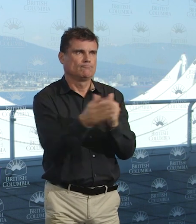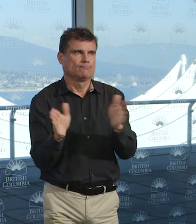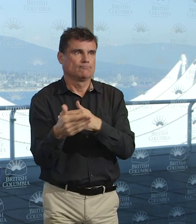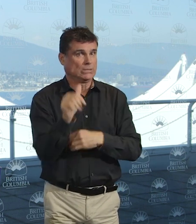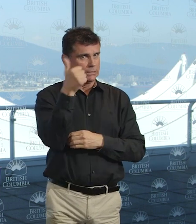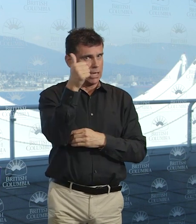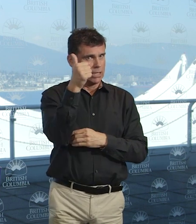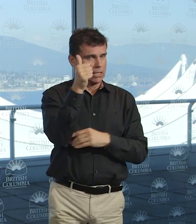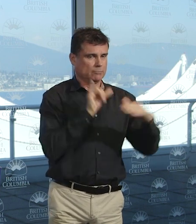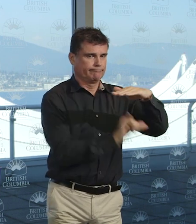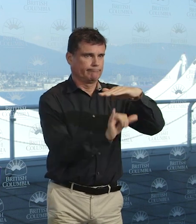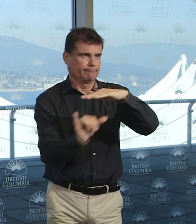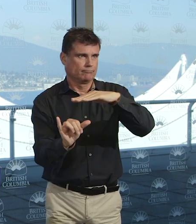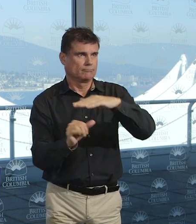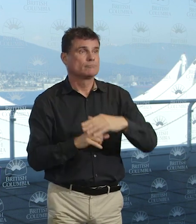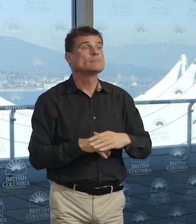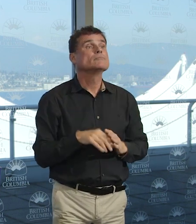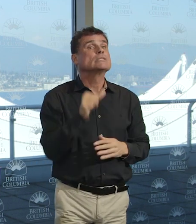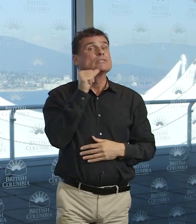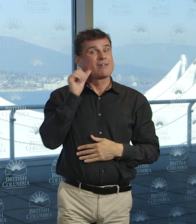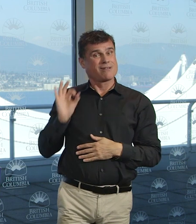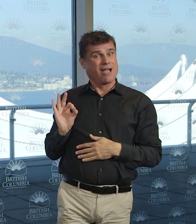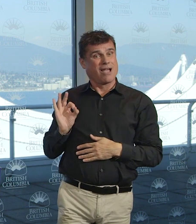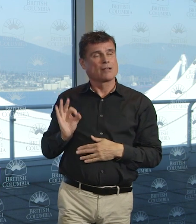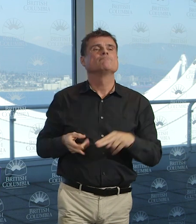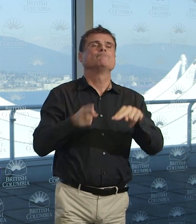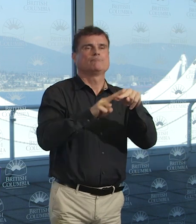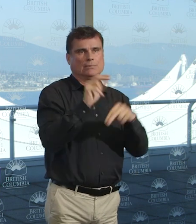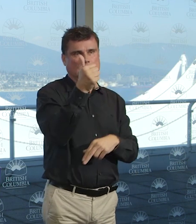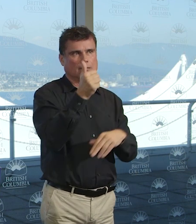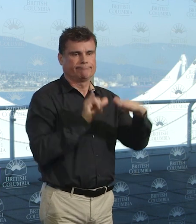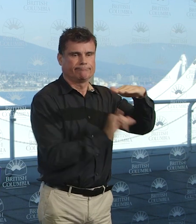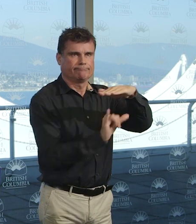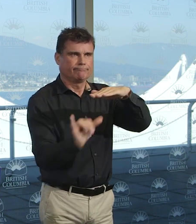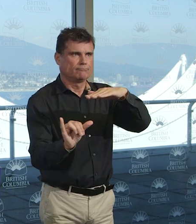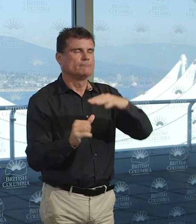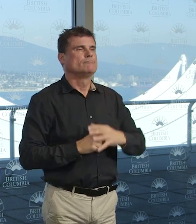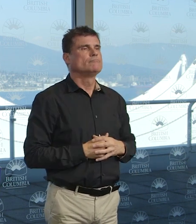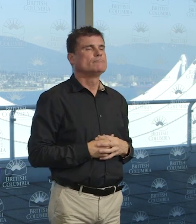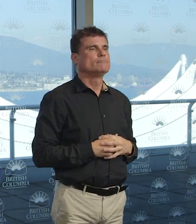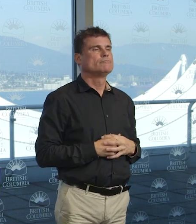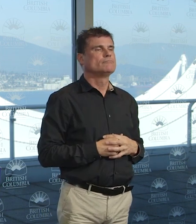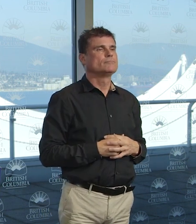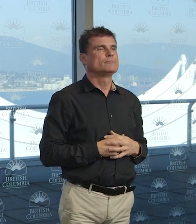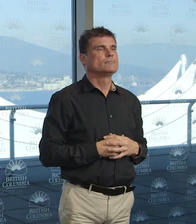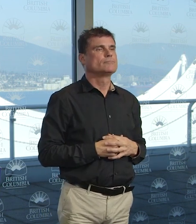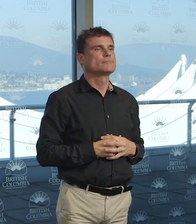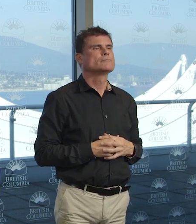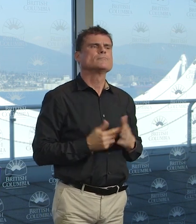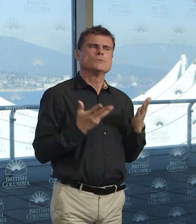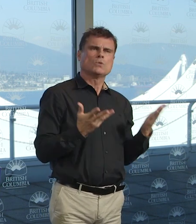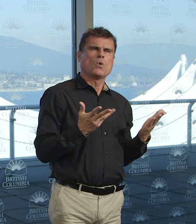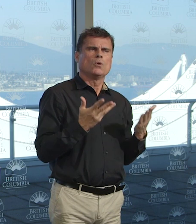two weeks ago, the Premier and Dr. Henry and I laid out our pandemic preparedness plan. We